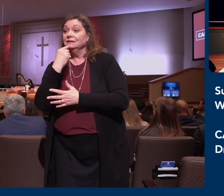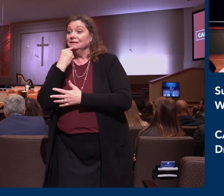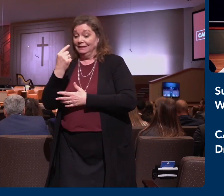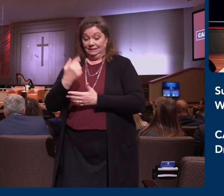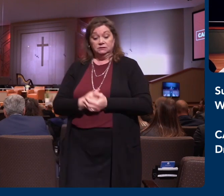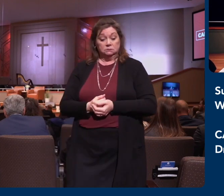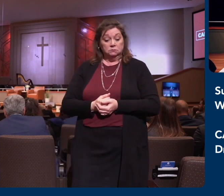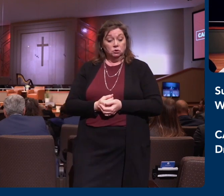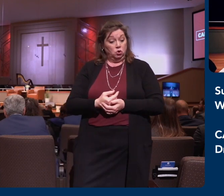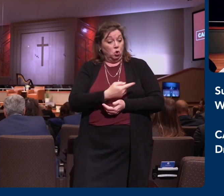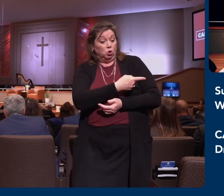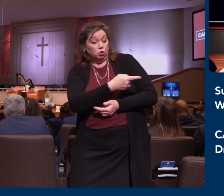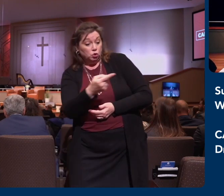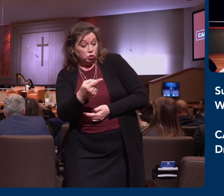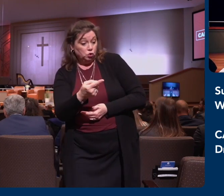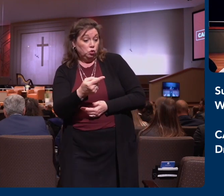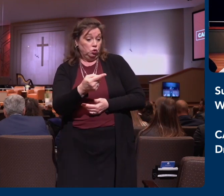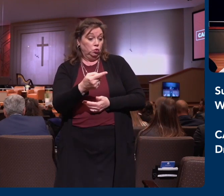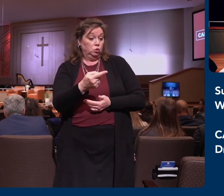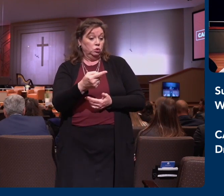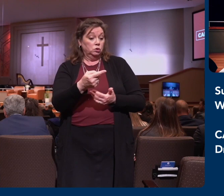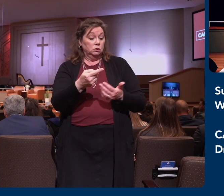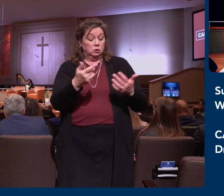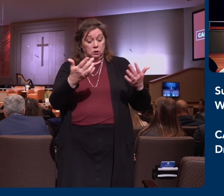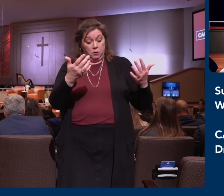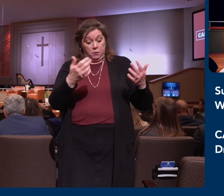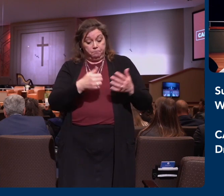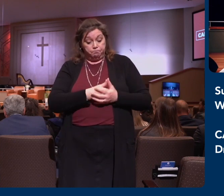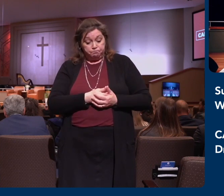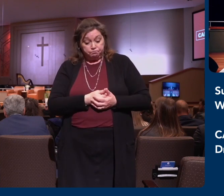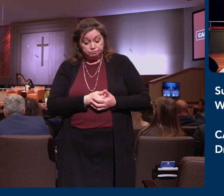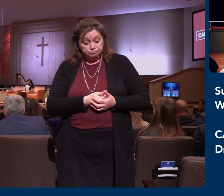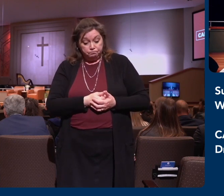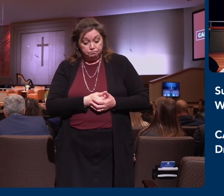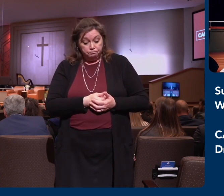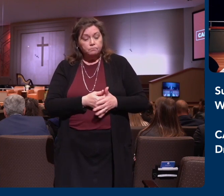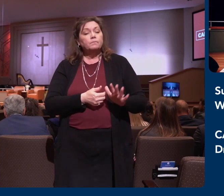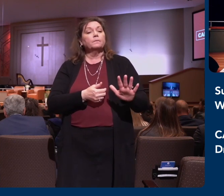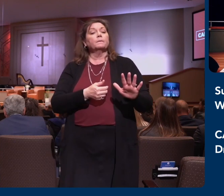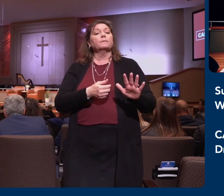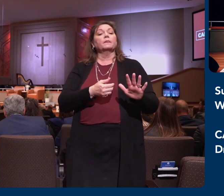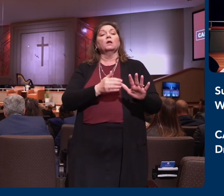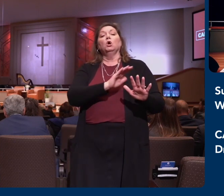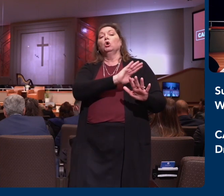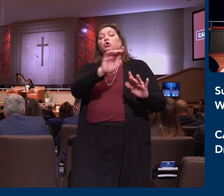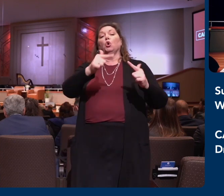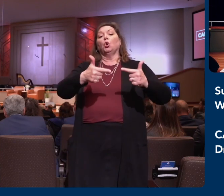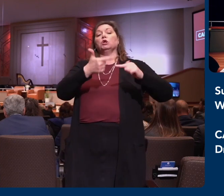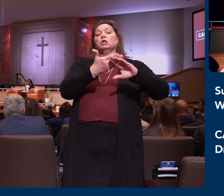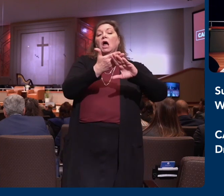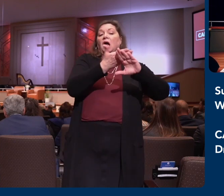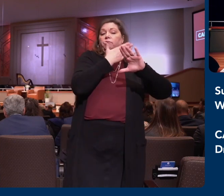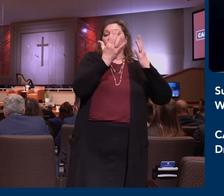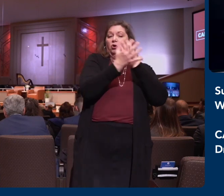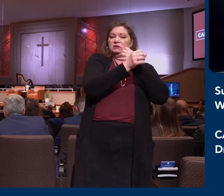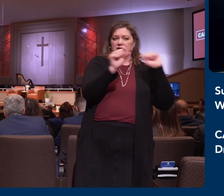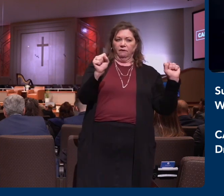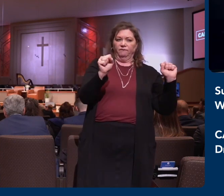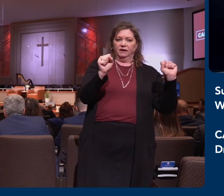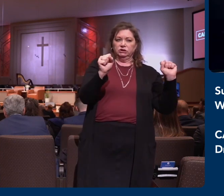walked sometime when ye lived in them. There was a way that you walked before you were in Jesus Christ. Now there is a way